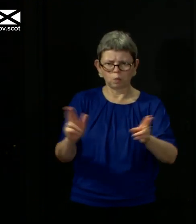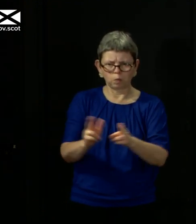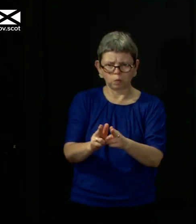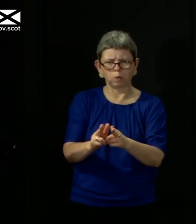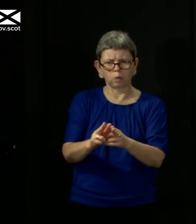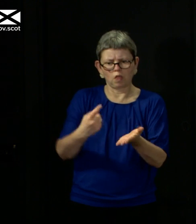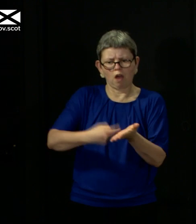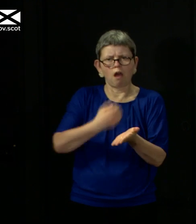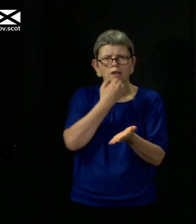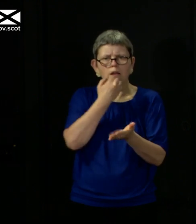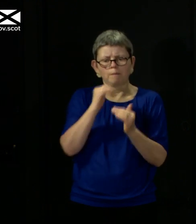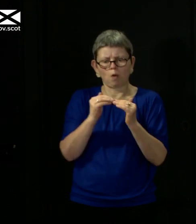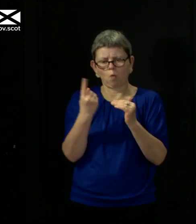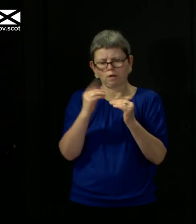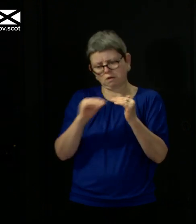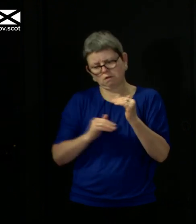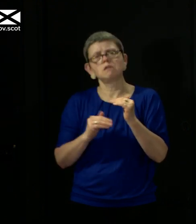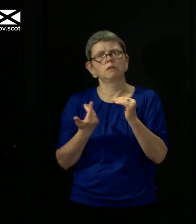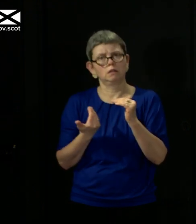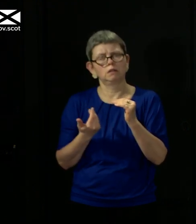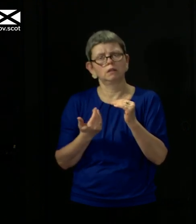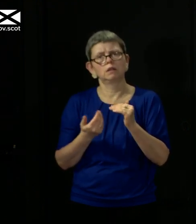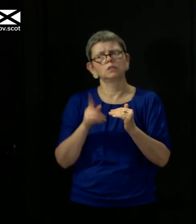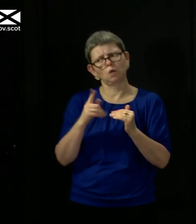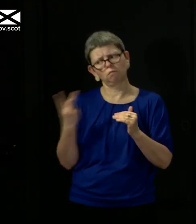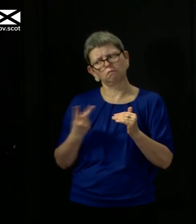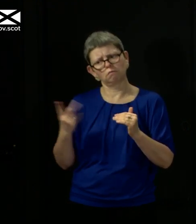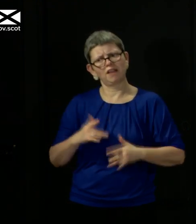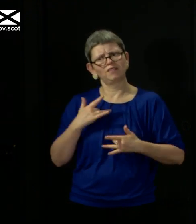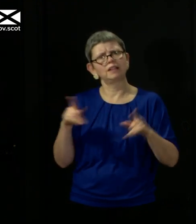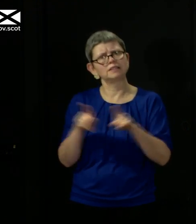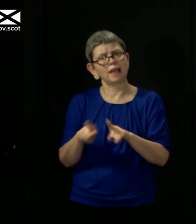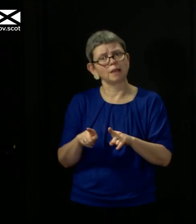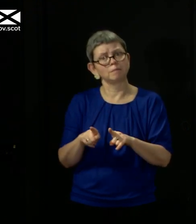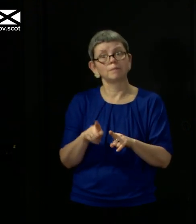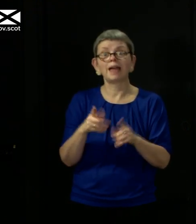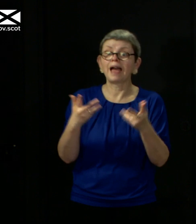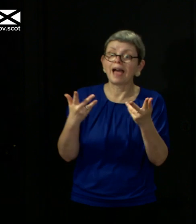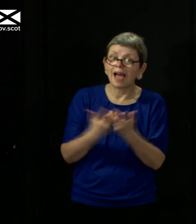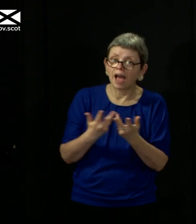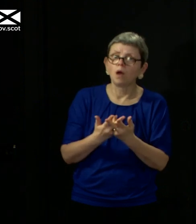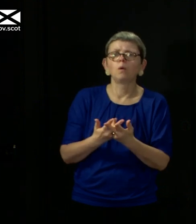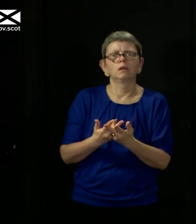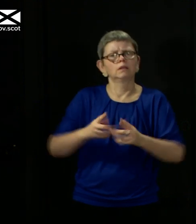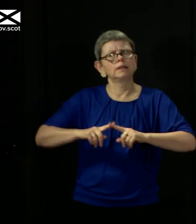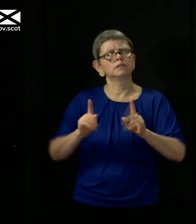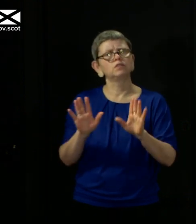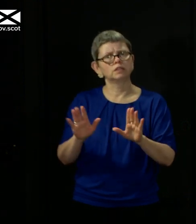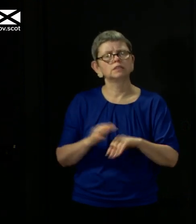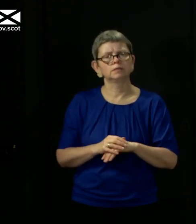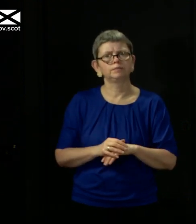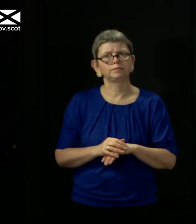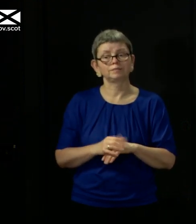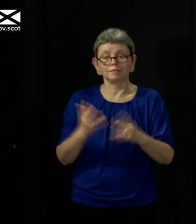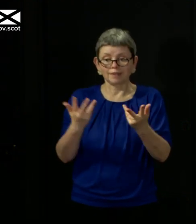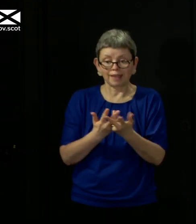I think we're all absolutely united in doing that. And the questions, then, of how you do that are secondary. And that is driven by, obviously,